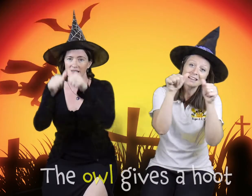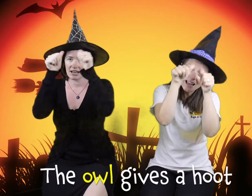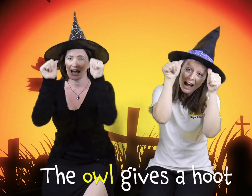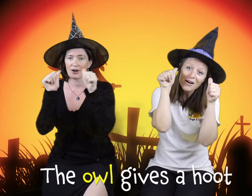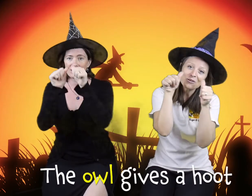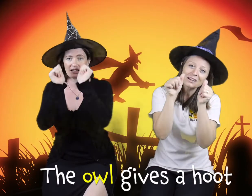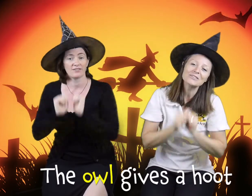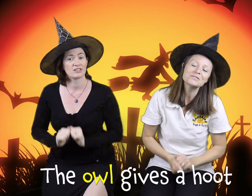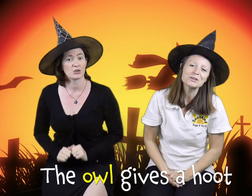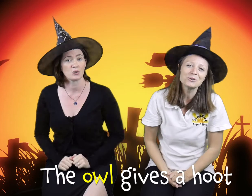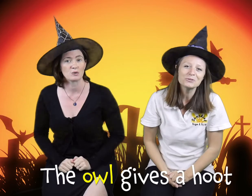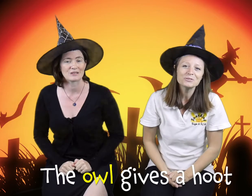the owl gives a hoot